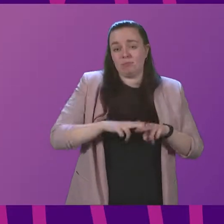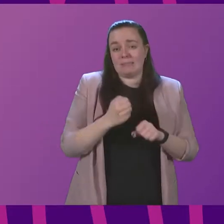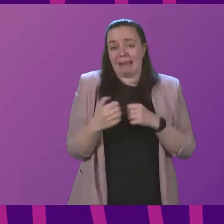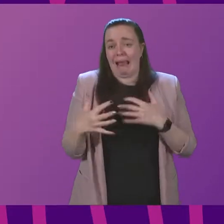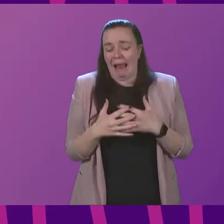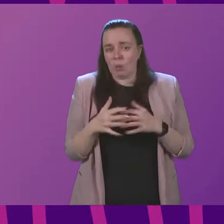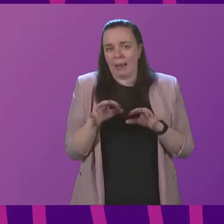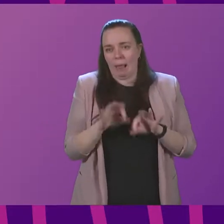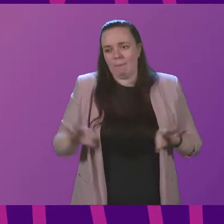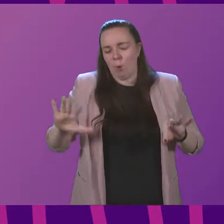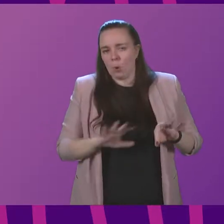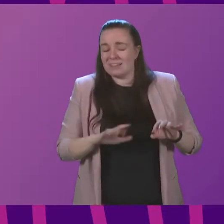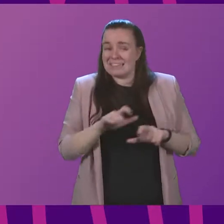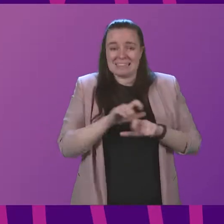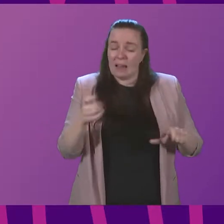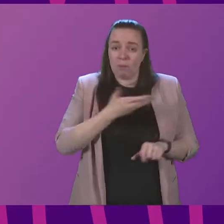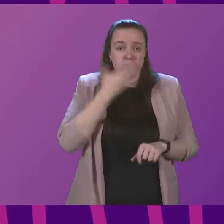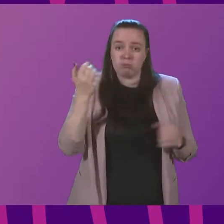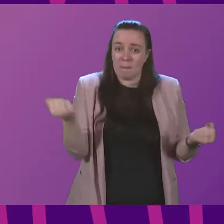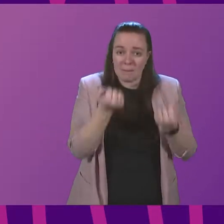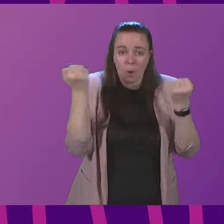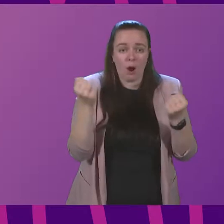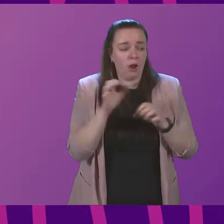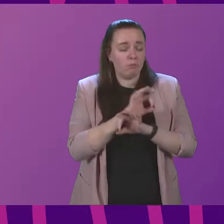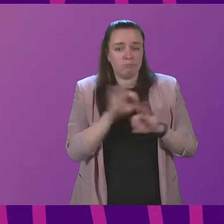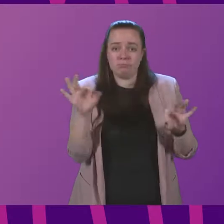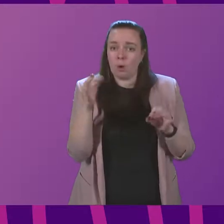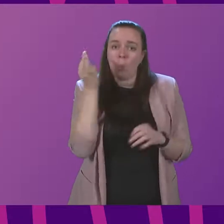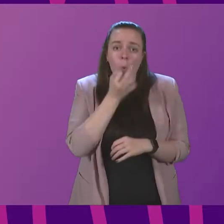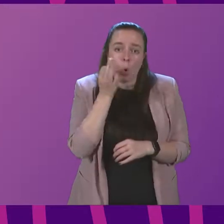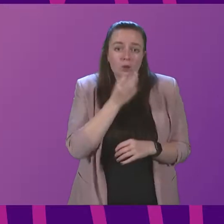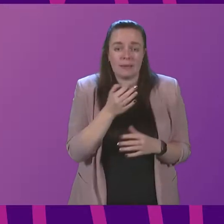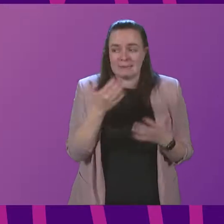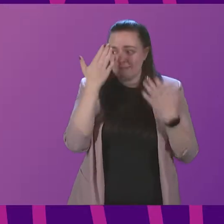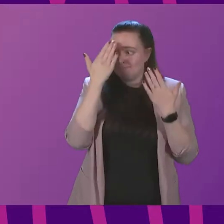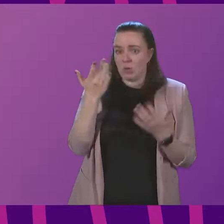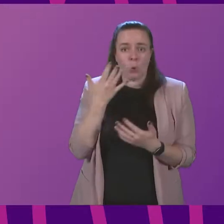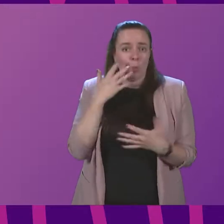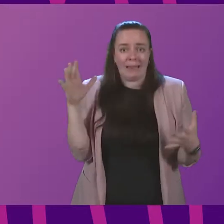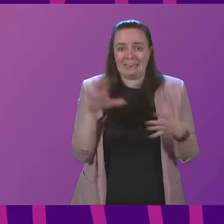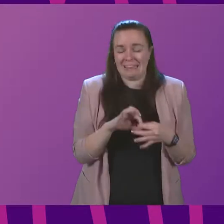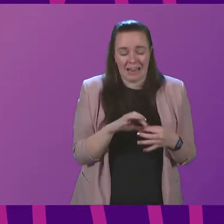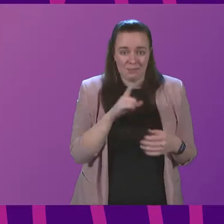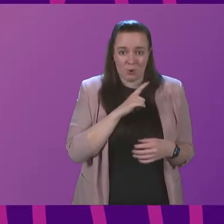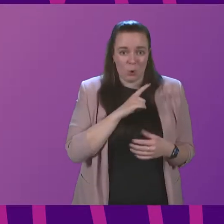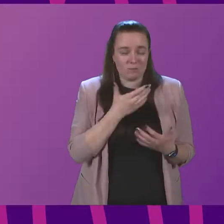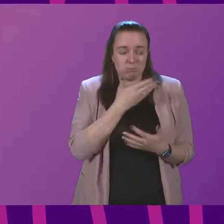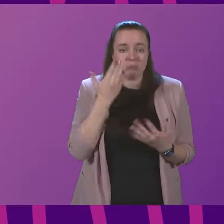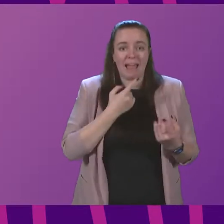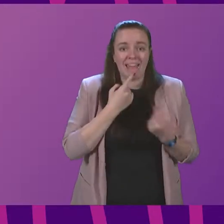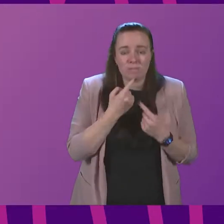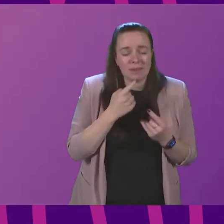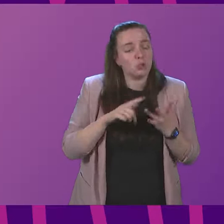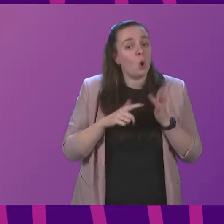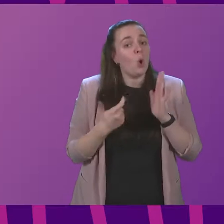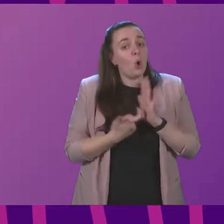who still have no power and in some cases no water supply and no idea when they will be reconnected due to a lack of information or